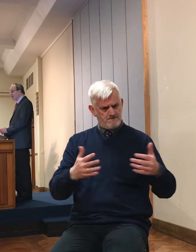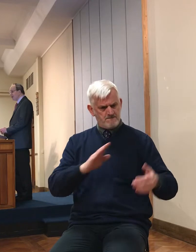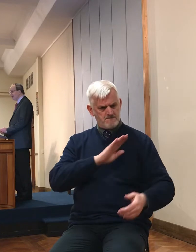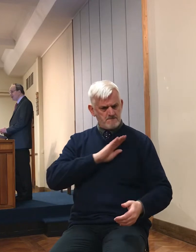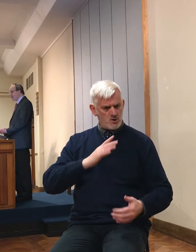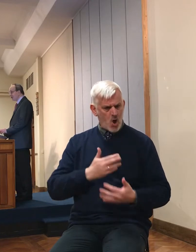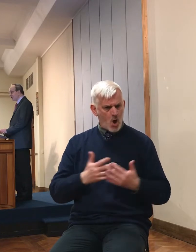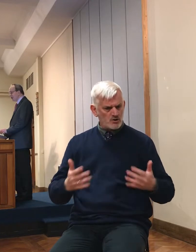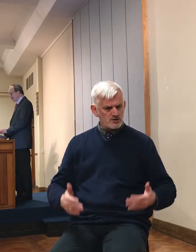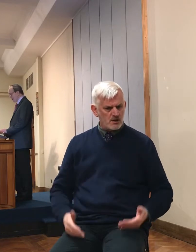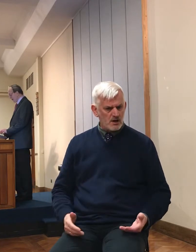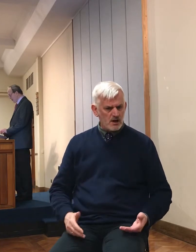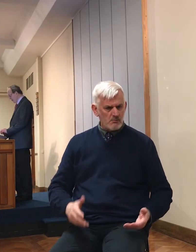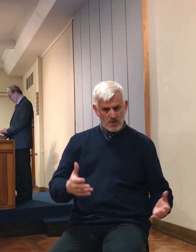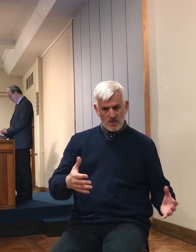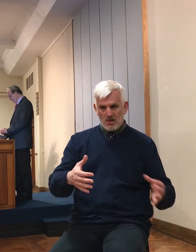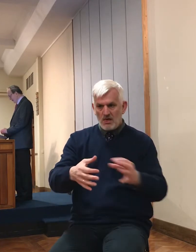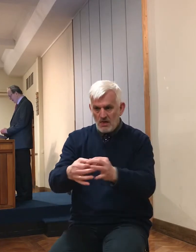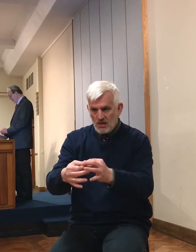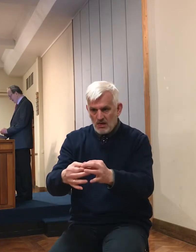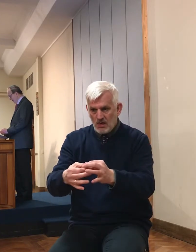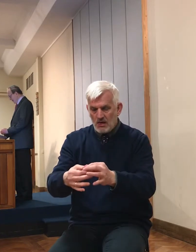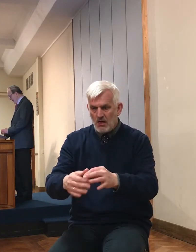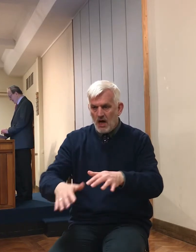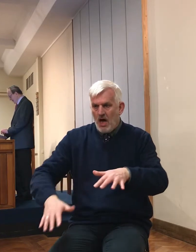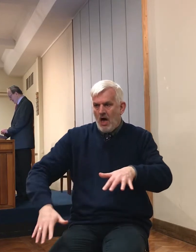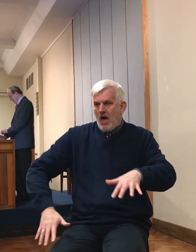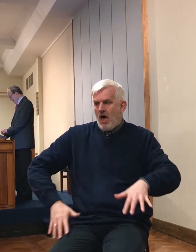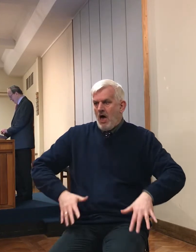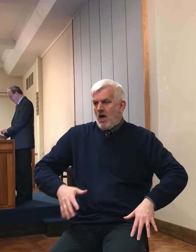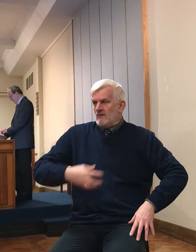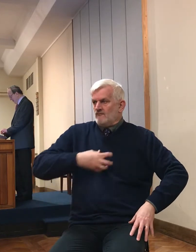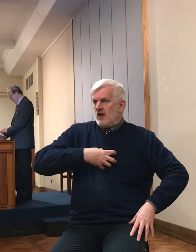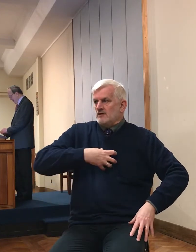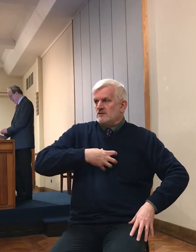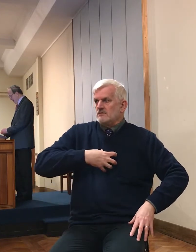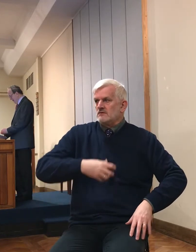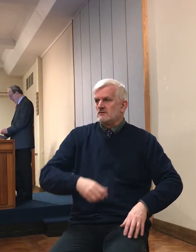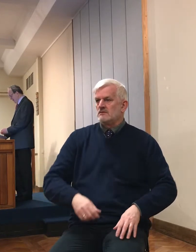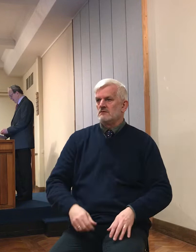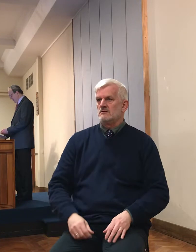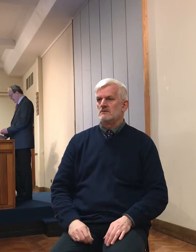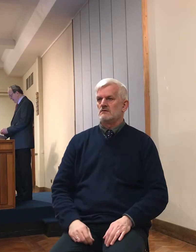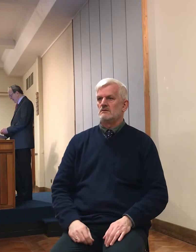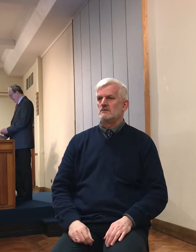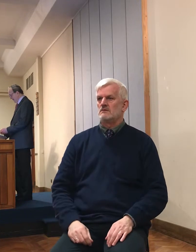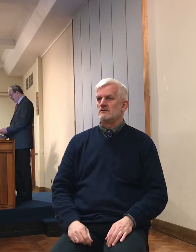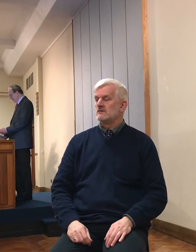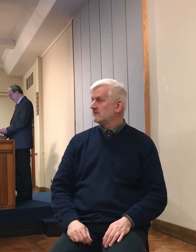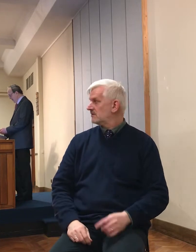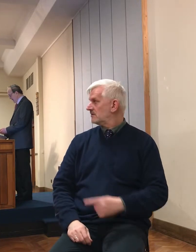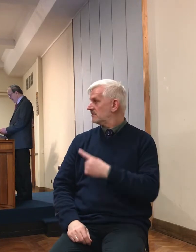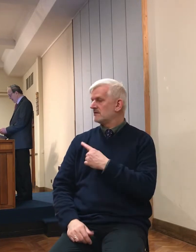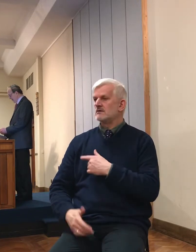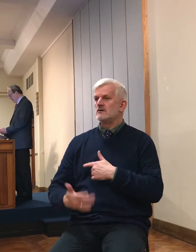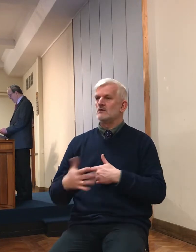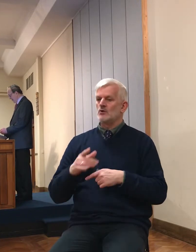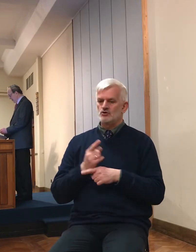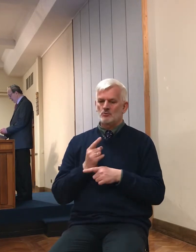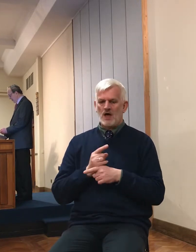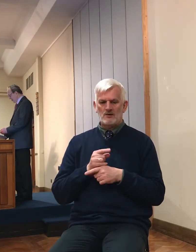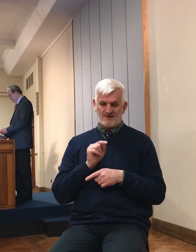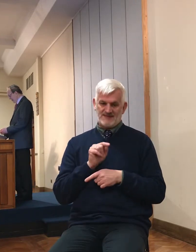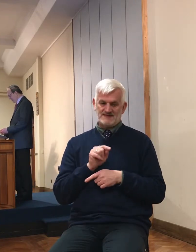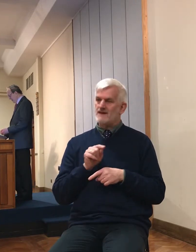is Miracles of Conquest, and there are so many matters in this 10th chapter